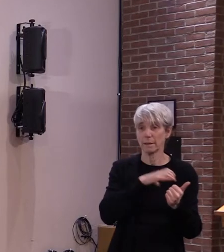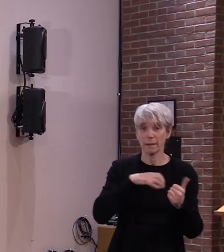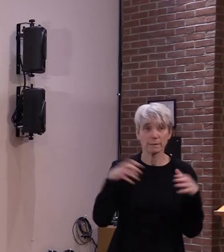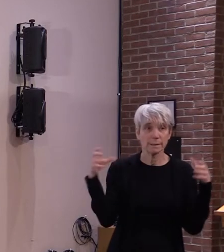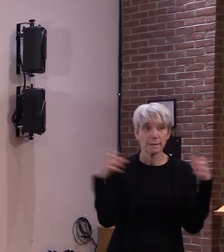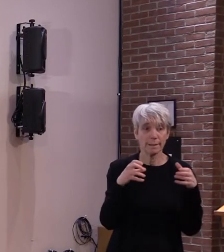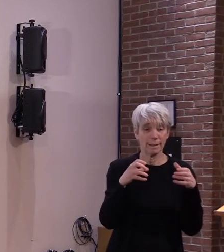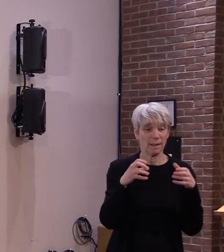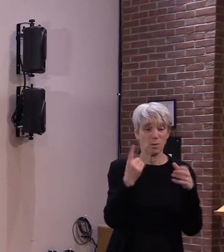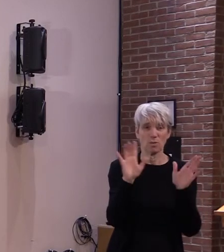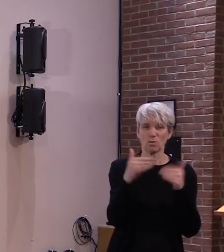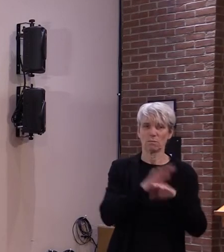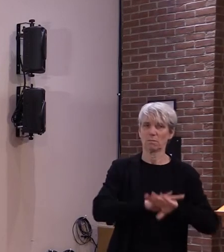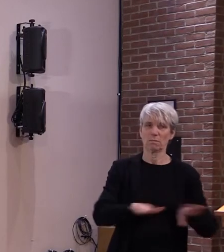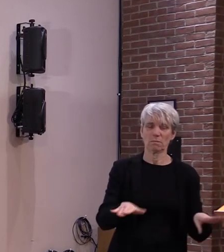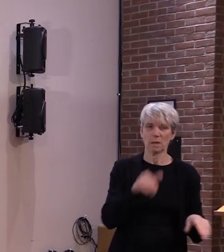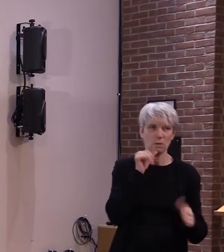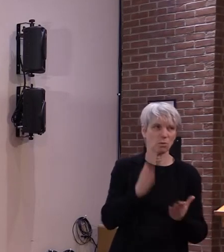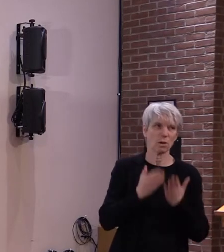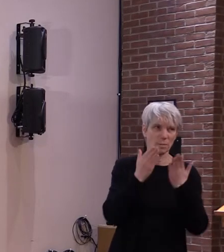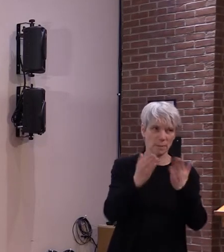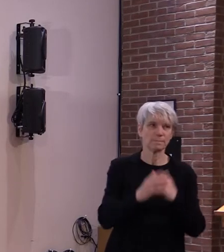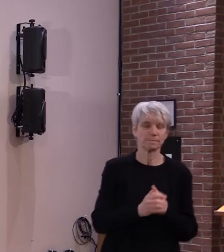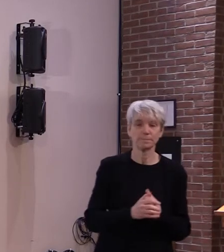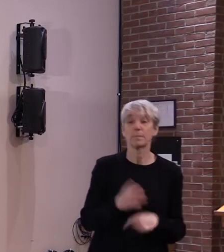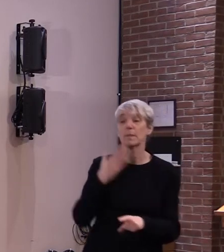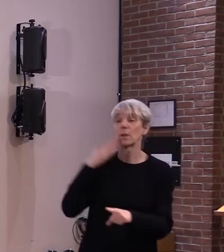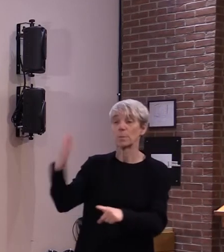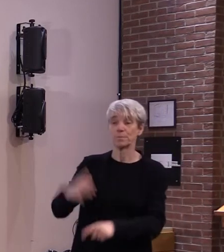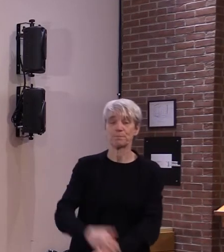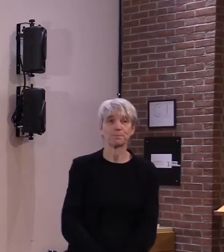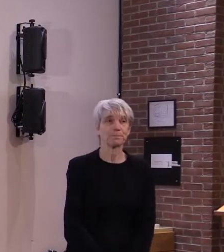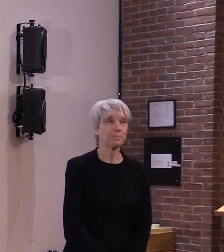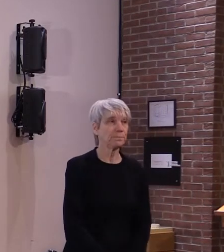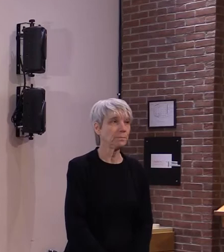thank you very much